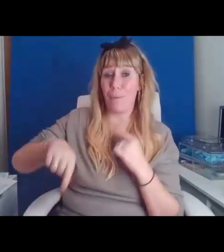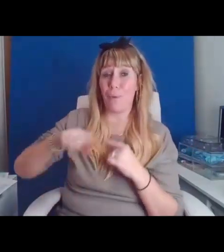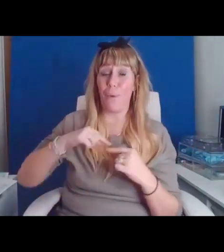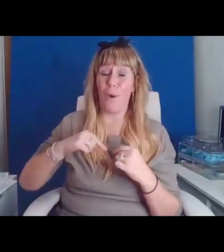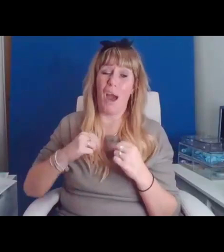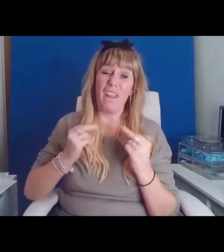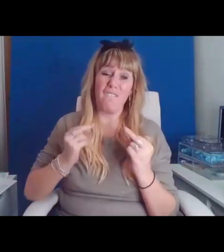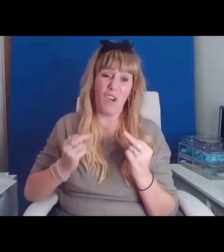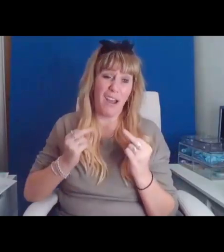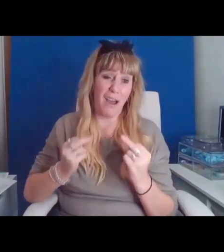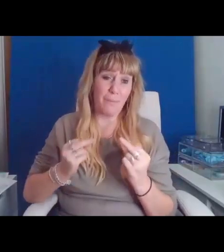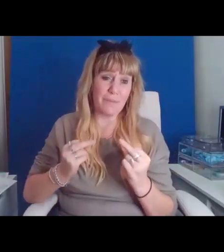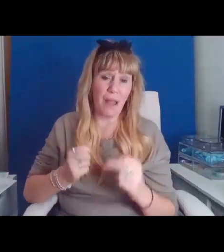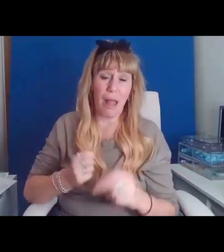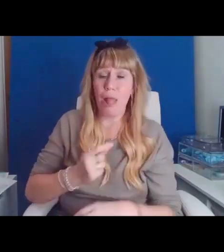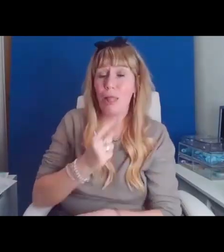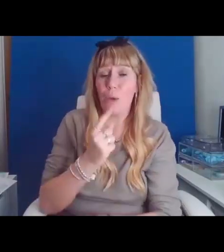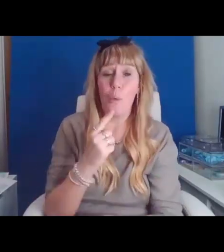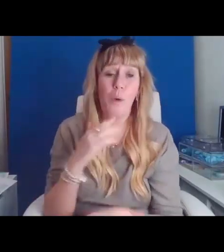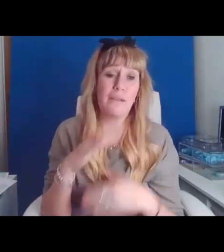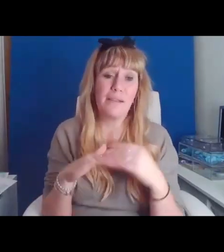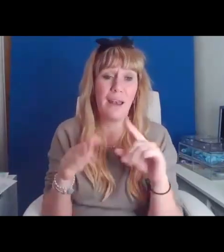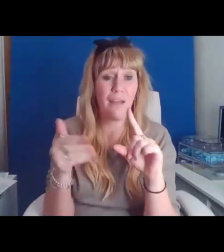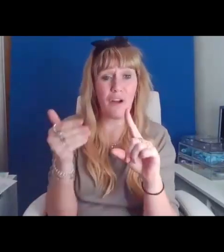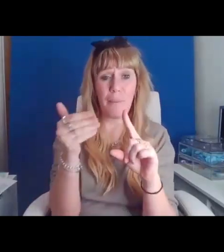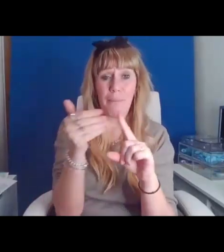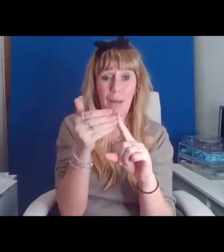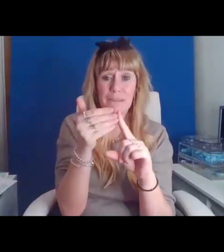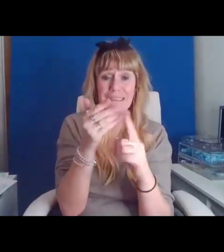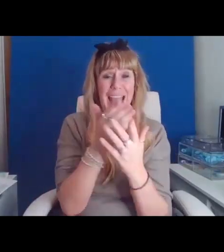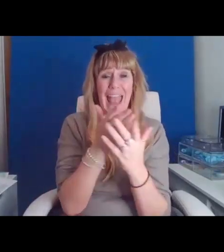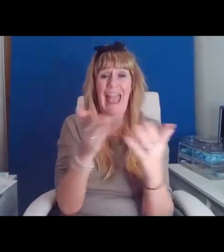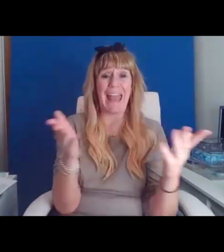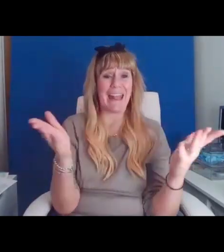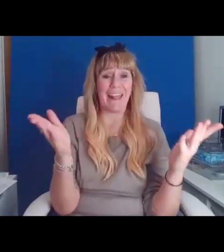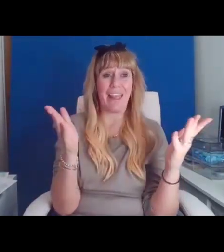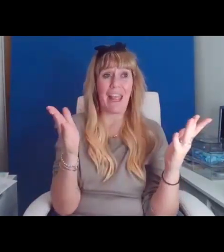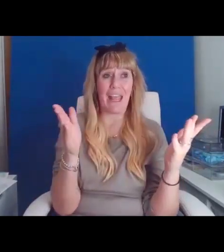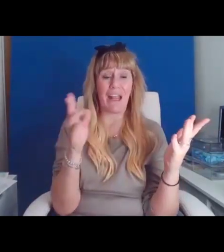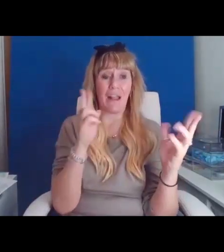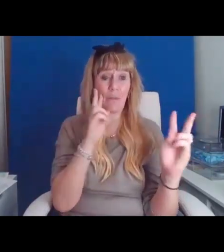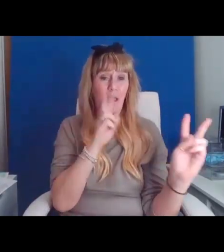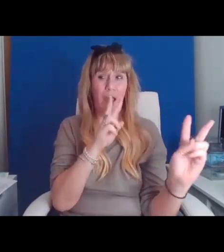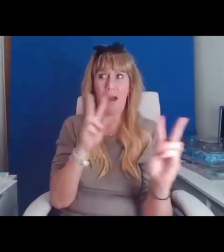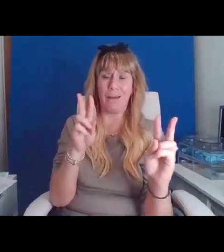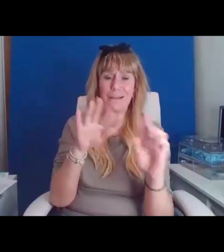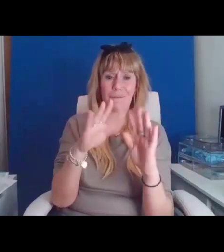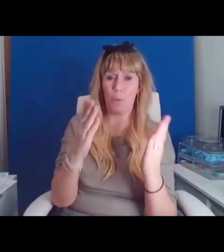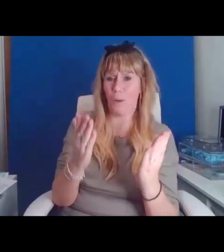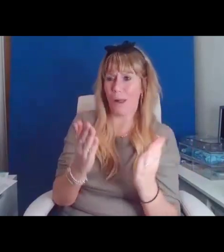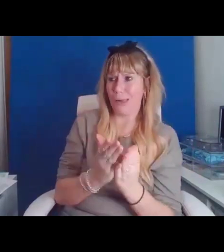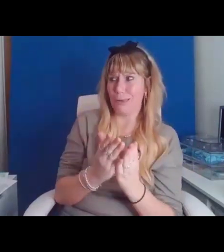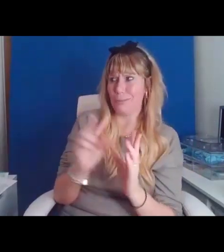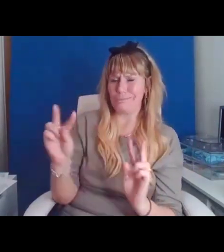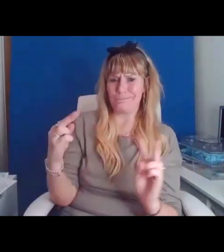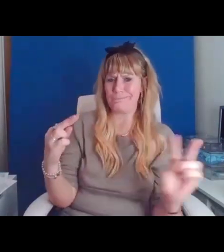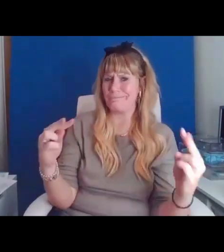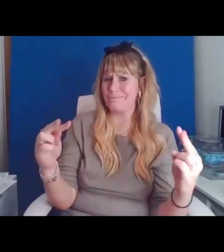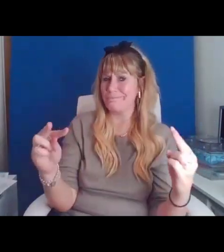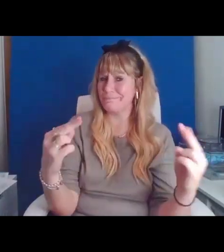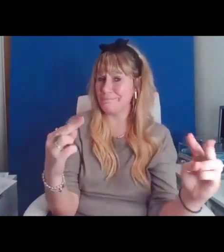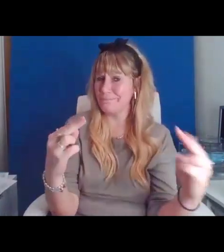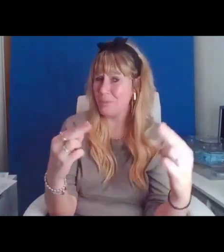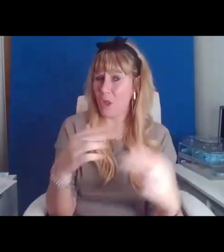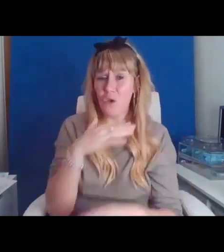who never amounted to anything in the eyes of the world, but gleam with their own rubbed shiny glow, rough